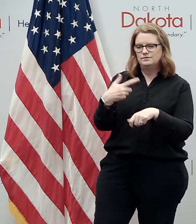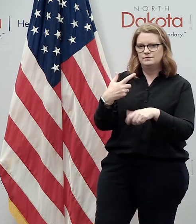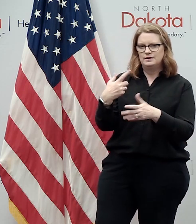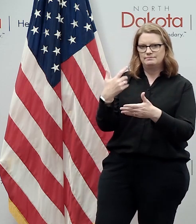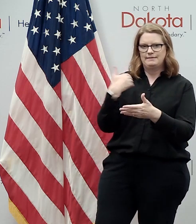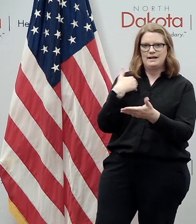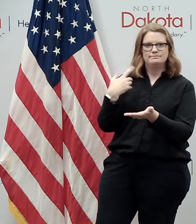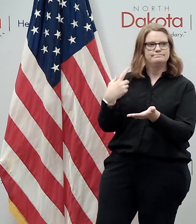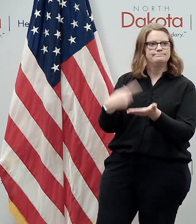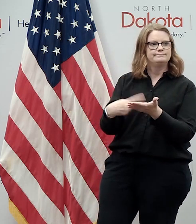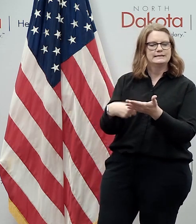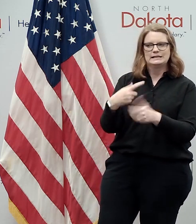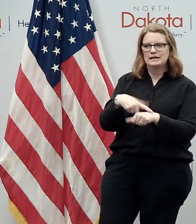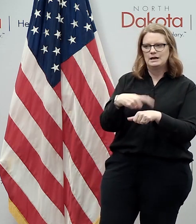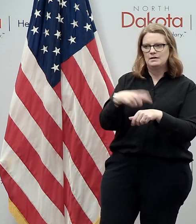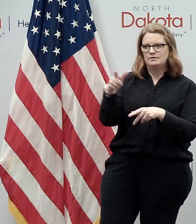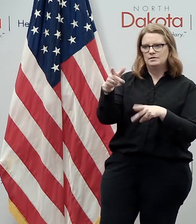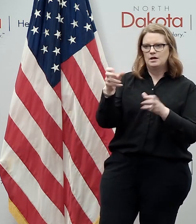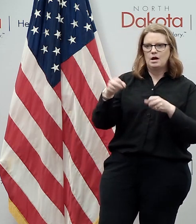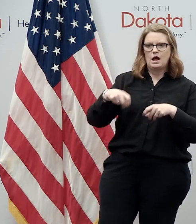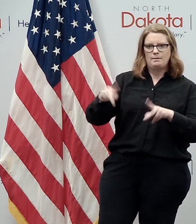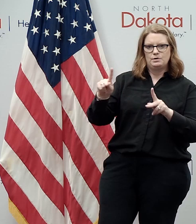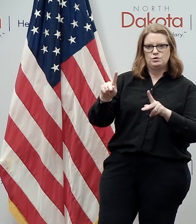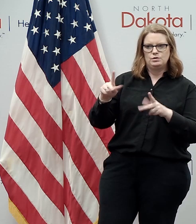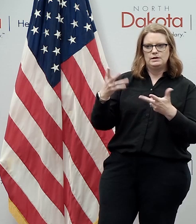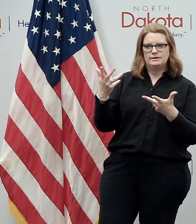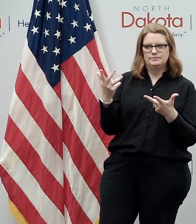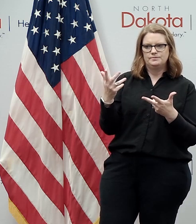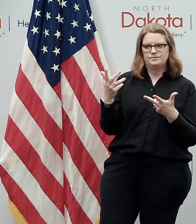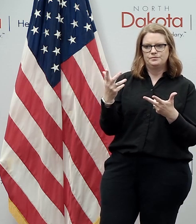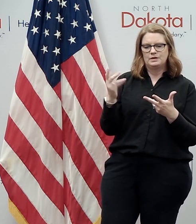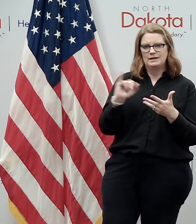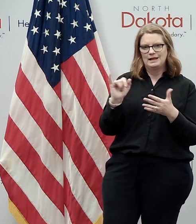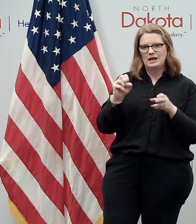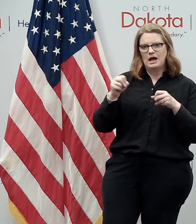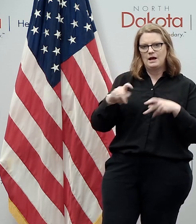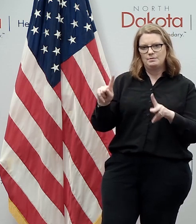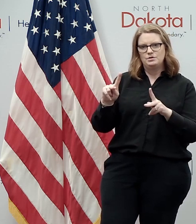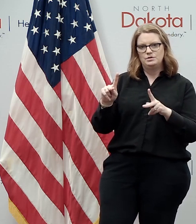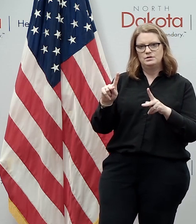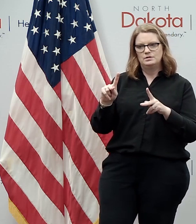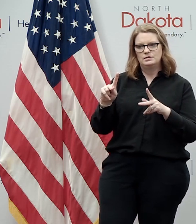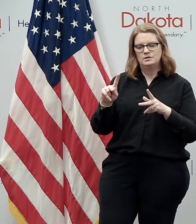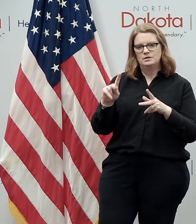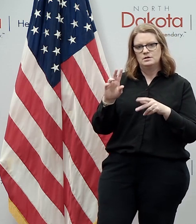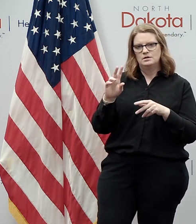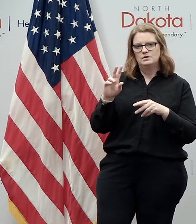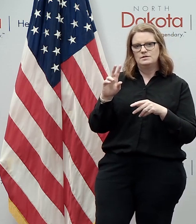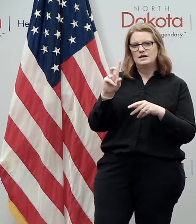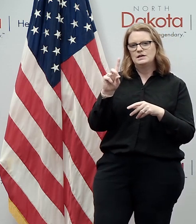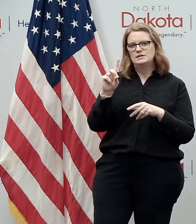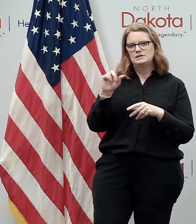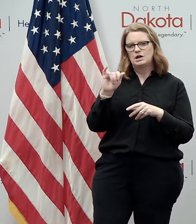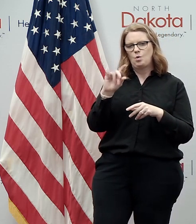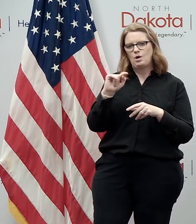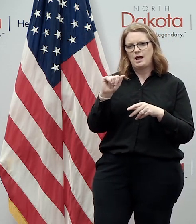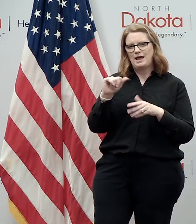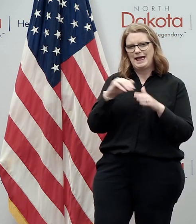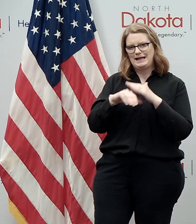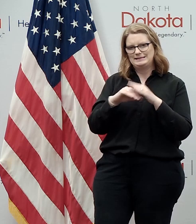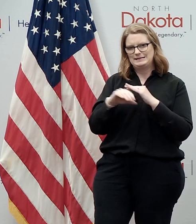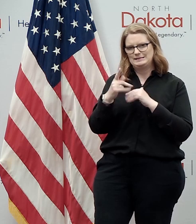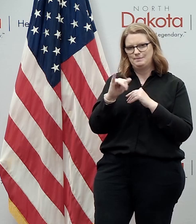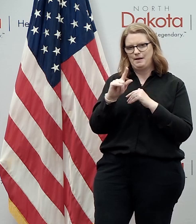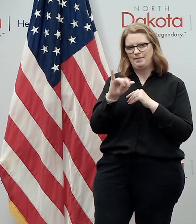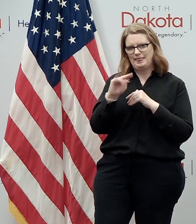i would call the uh the opportunity uh just like we had an opportunity coming out of the code access pipeline protests uh to have that